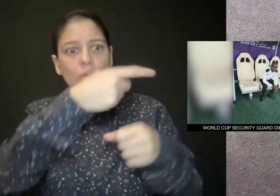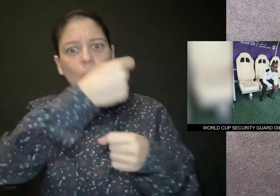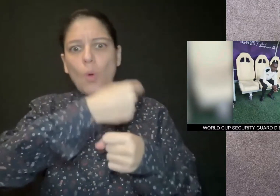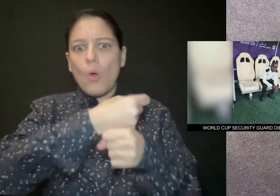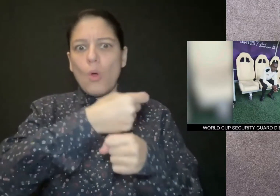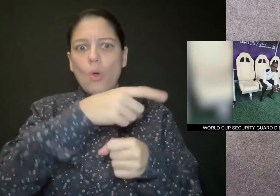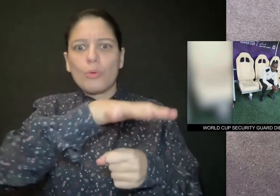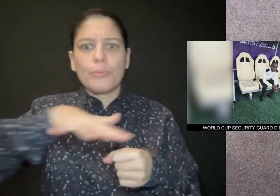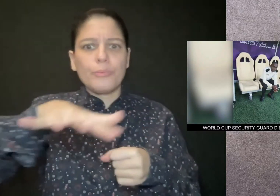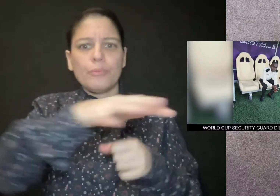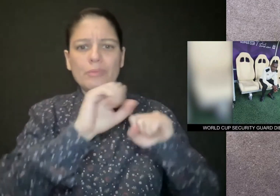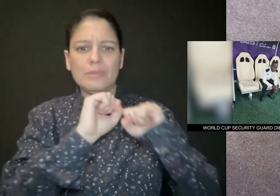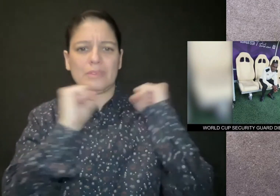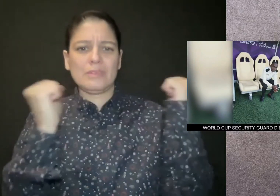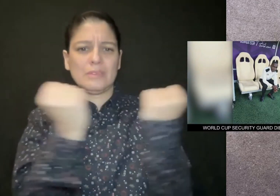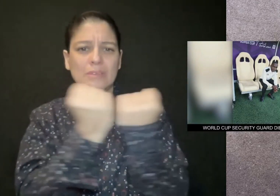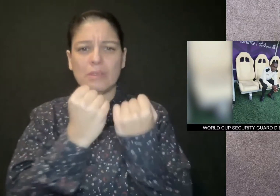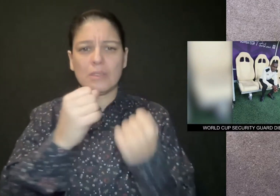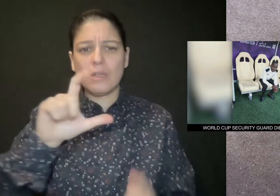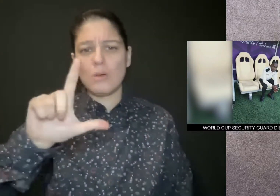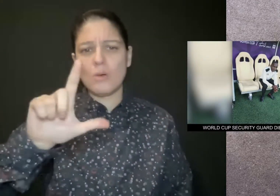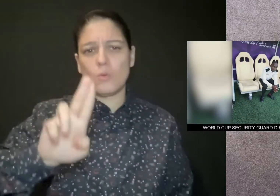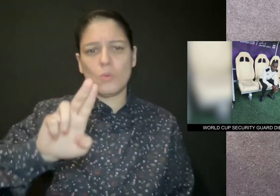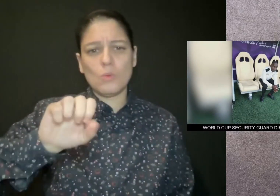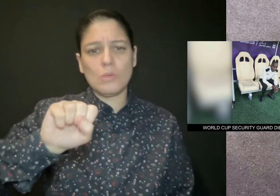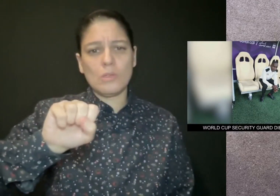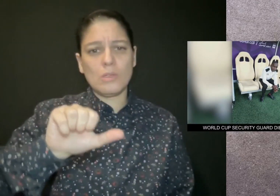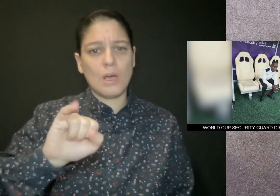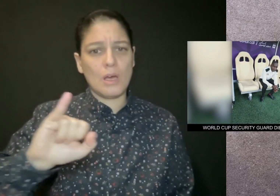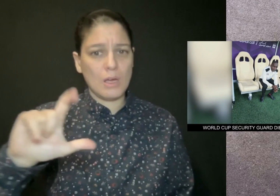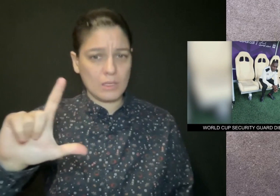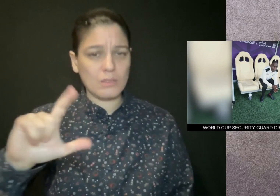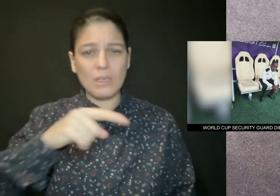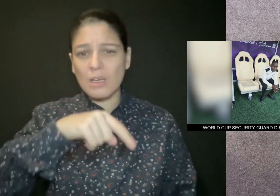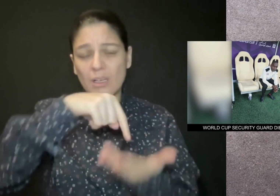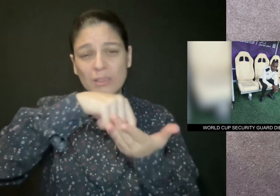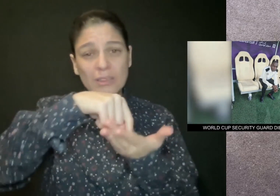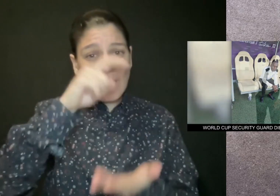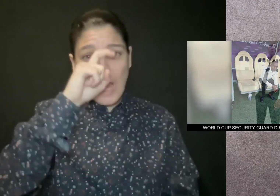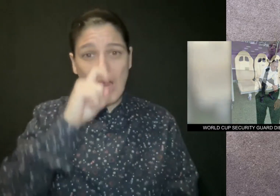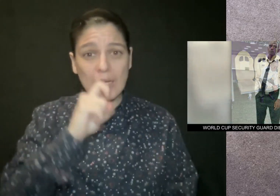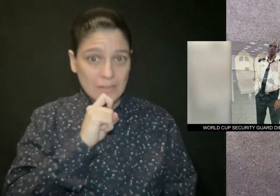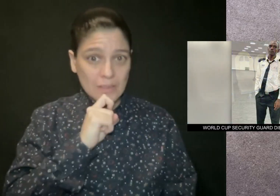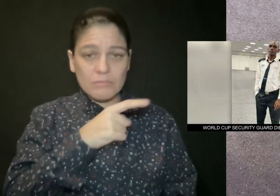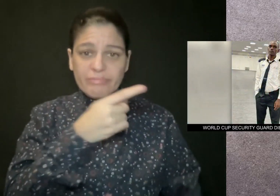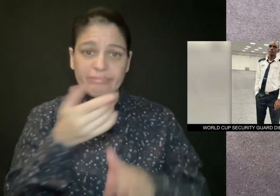A Kenyan security guard fell while on duty at Cutter's Lucille Stadium and died.